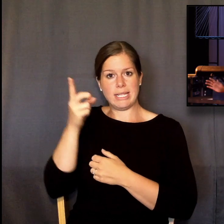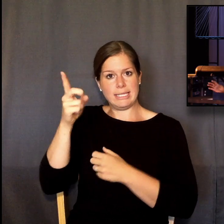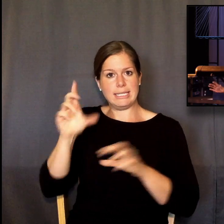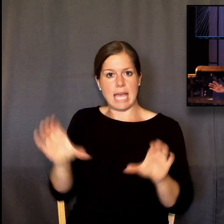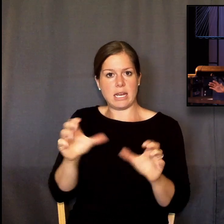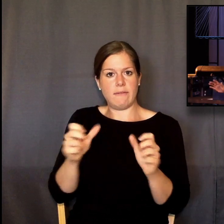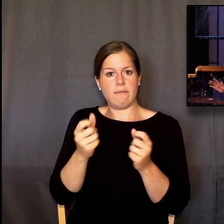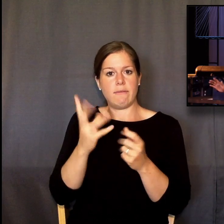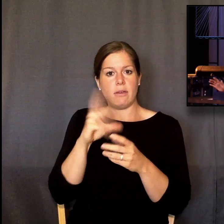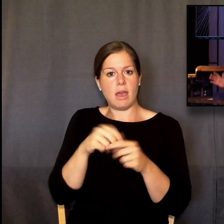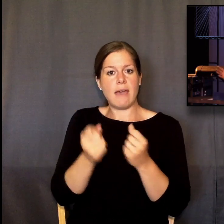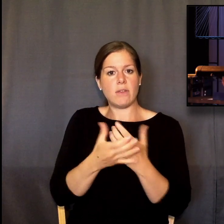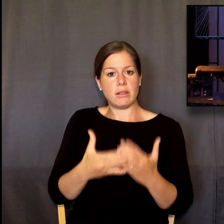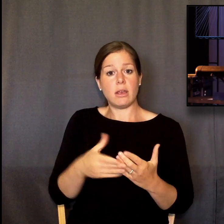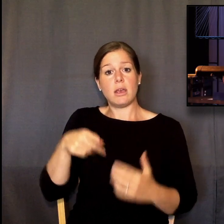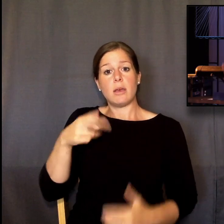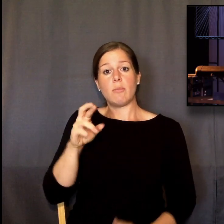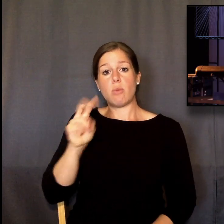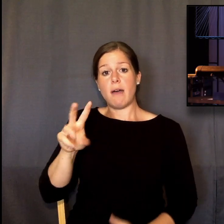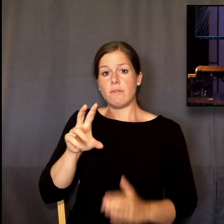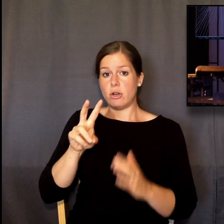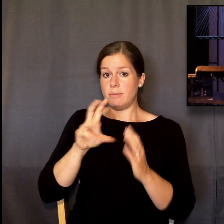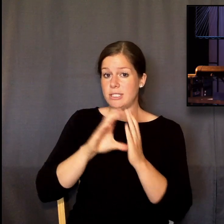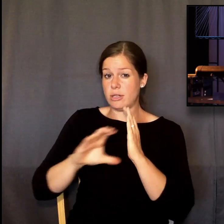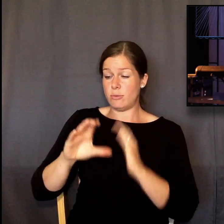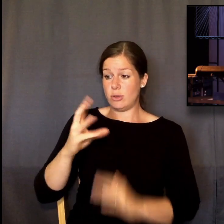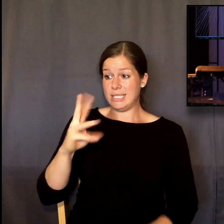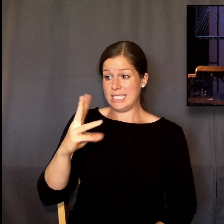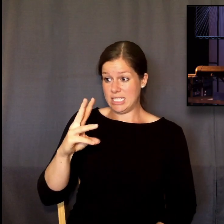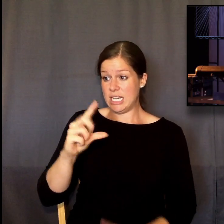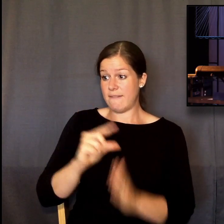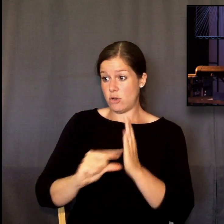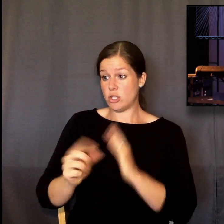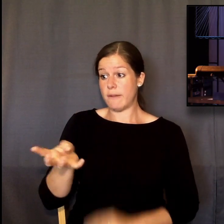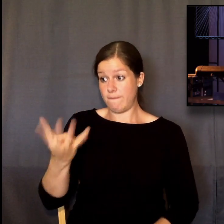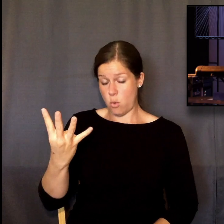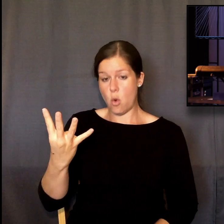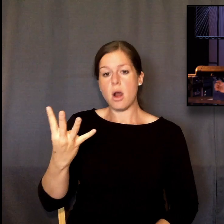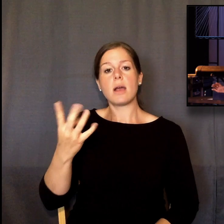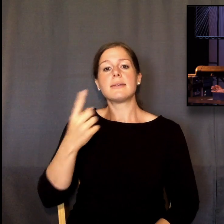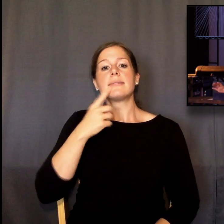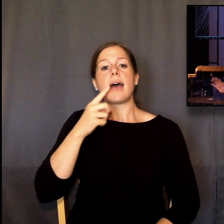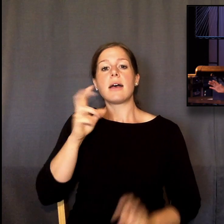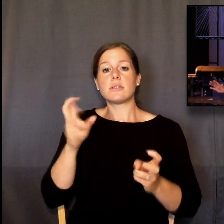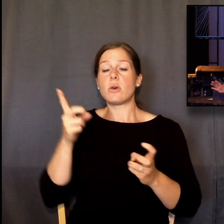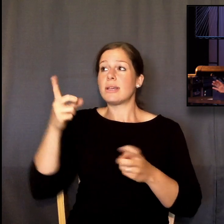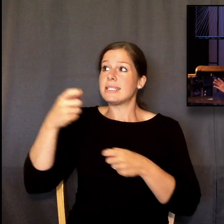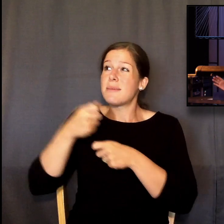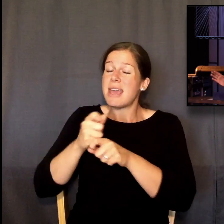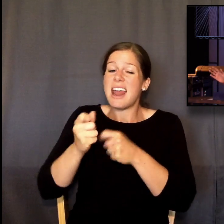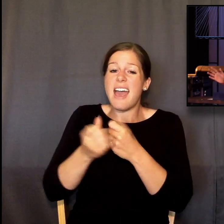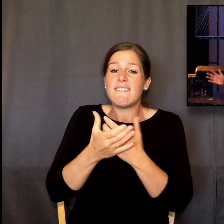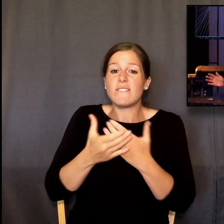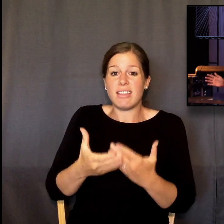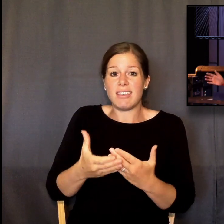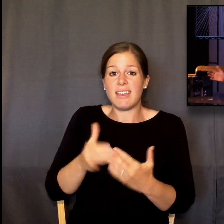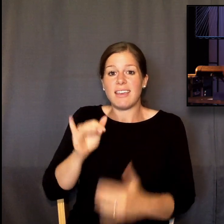4. Quote, the Lord has made everything for its purpose. The word its in Hebrew can also be translated